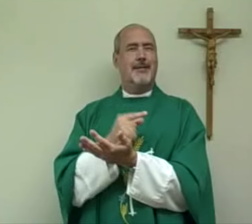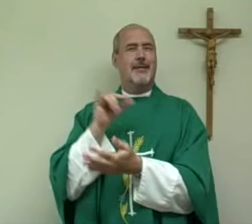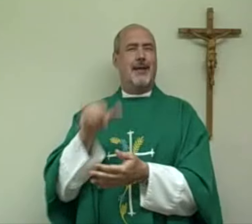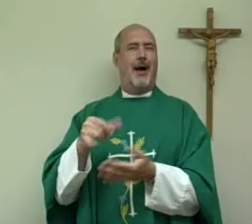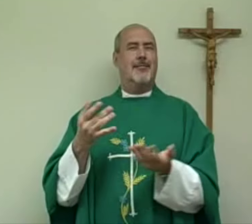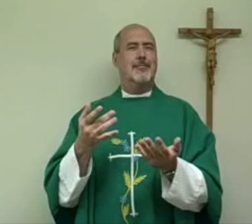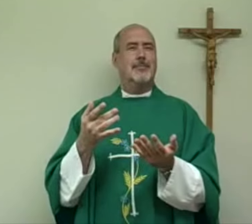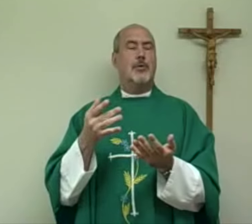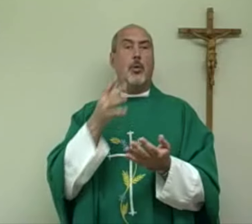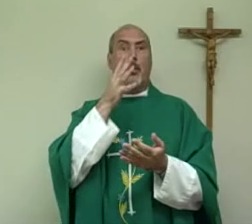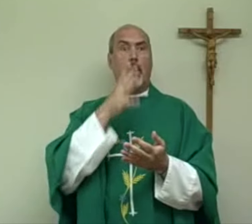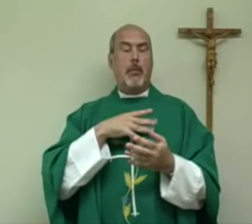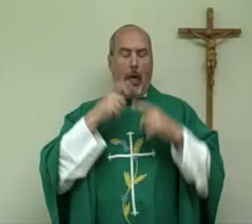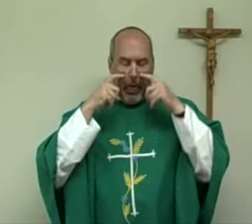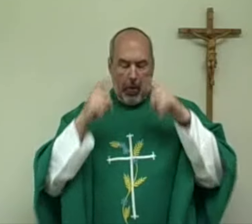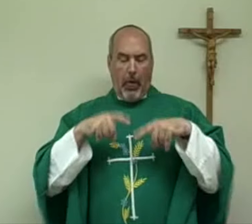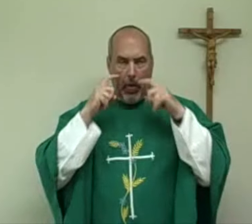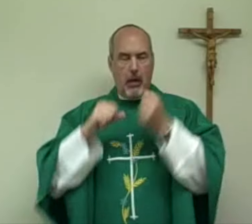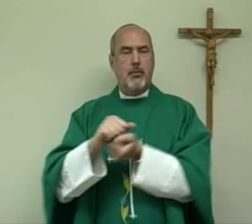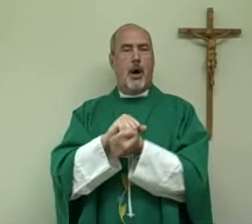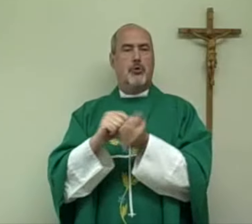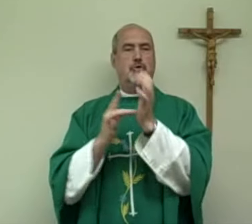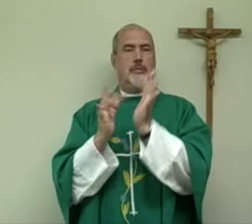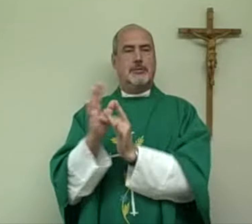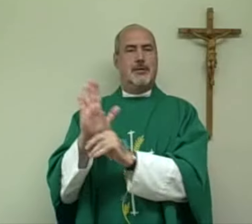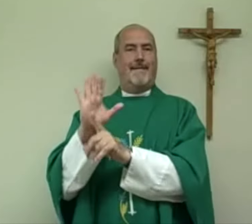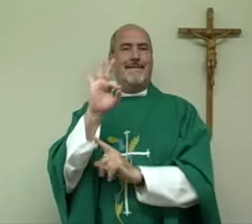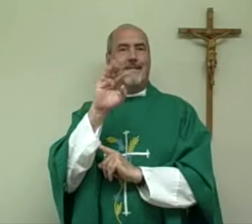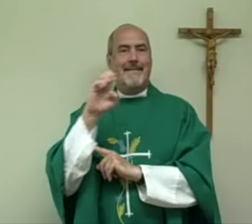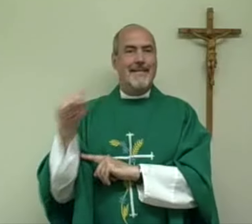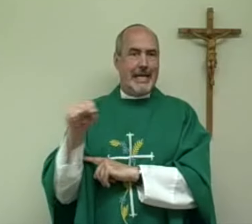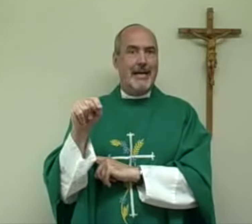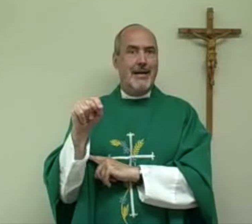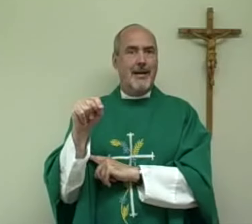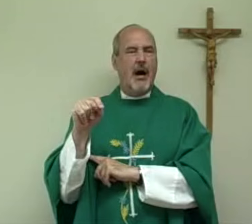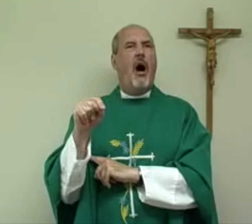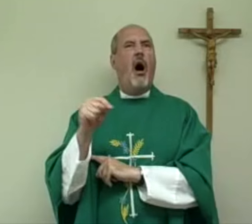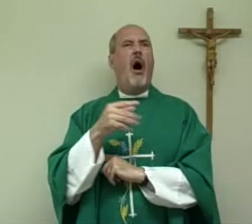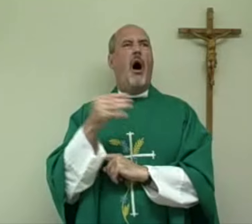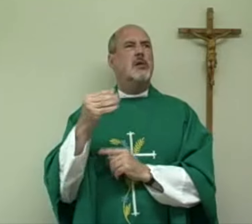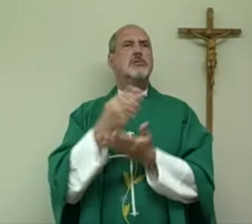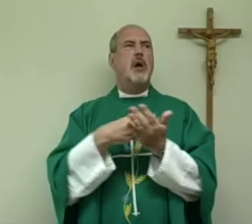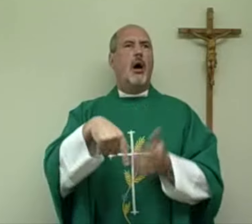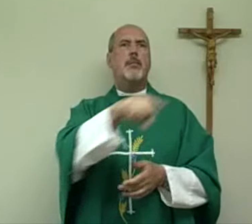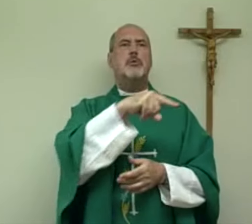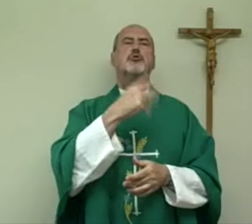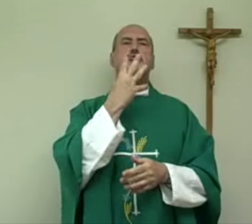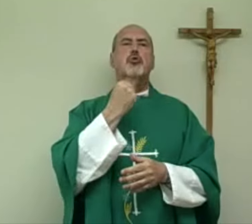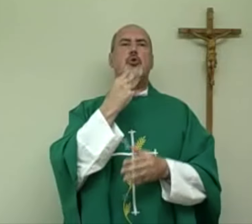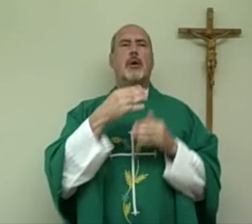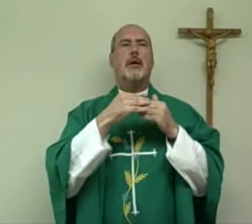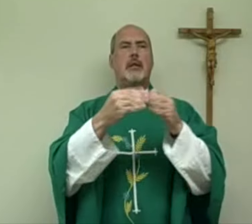When we look at today's gospel, it speaks of a woman who washed Jesus' feet with her tears.